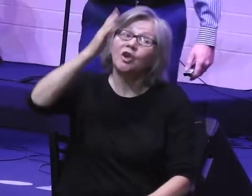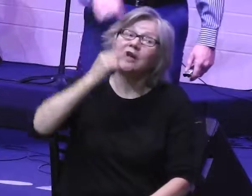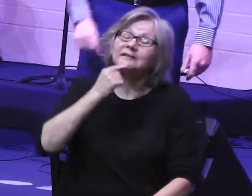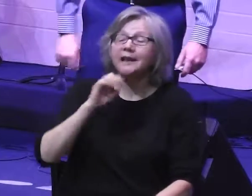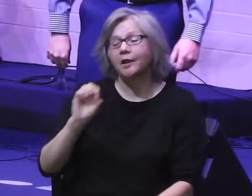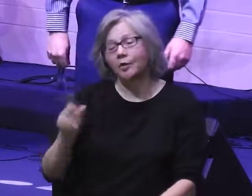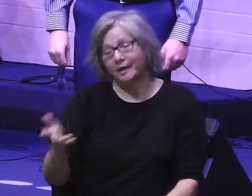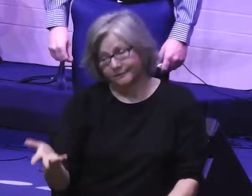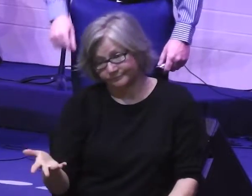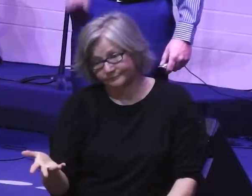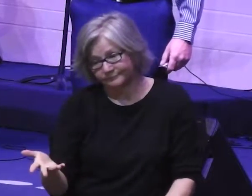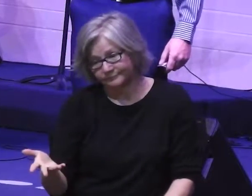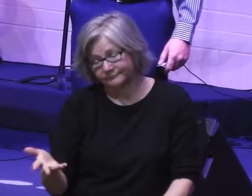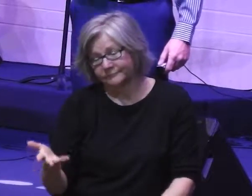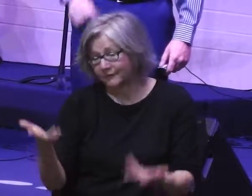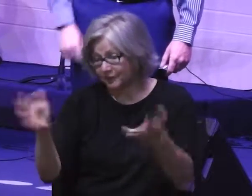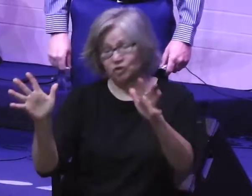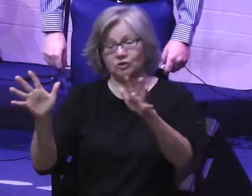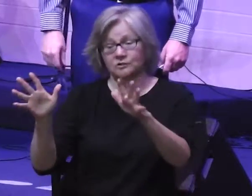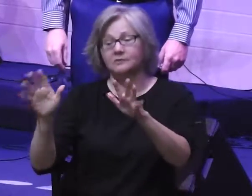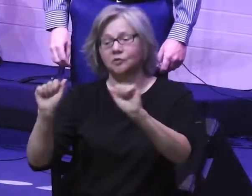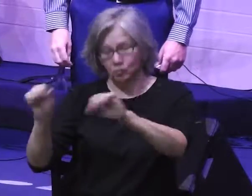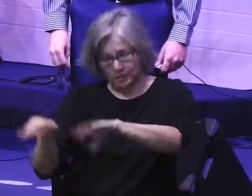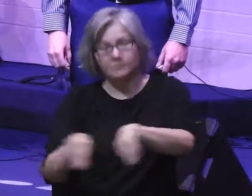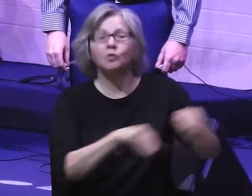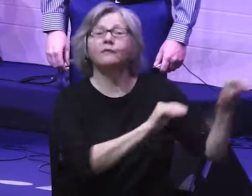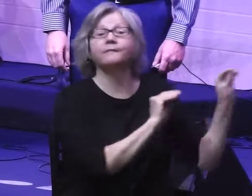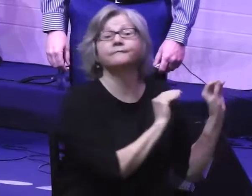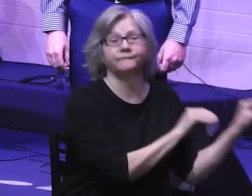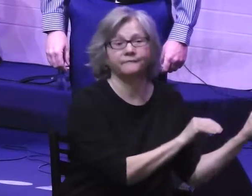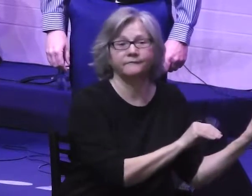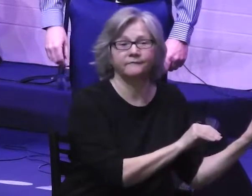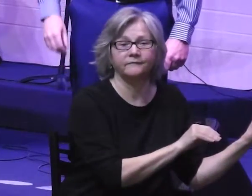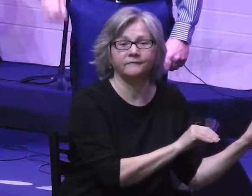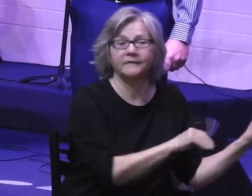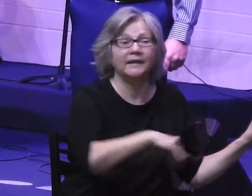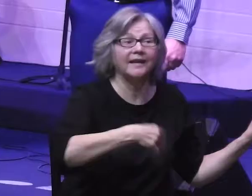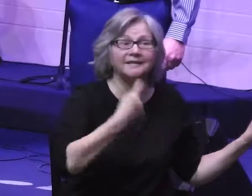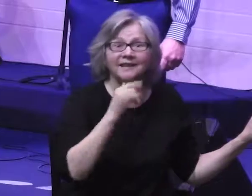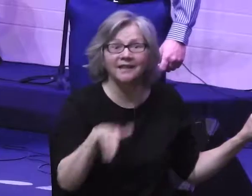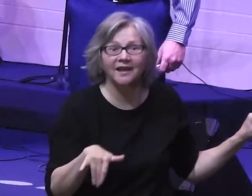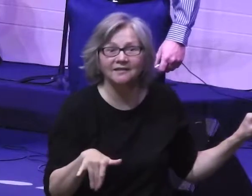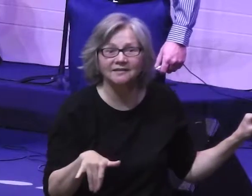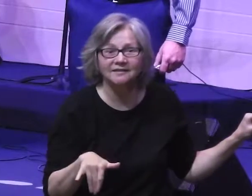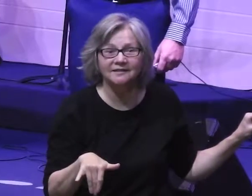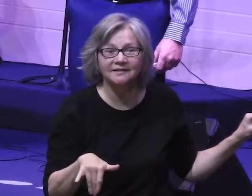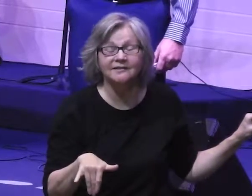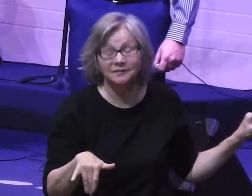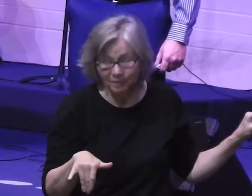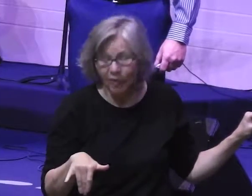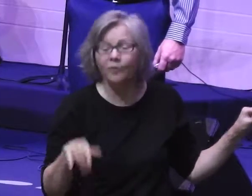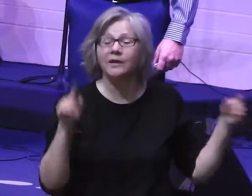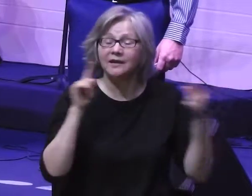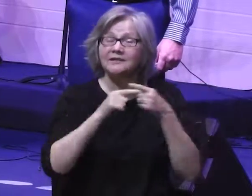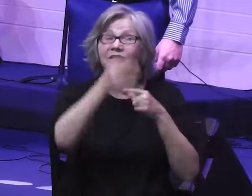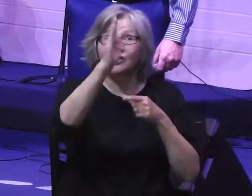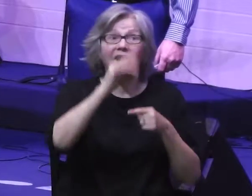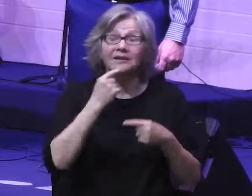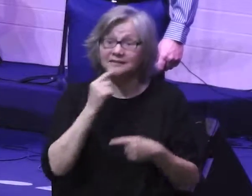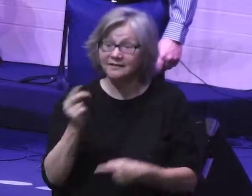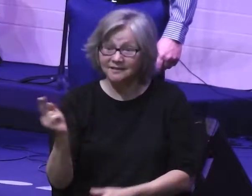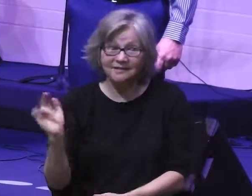us, okay, guys, we're done here. You can go. And so they said, until then,